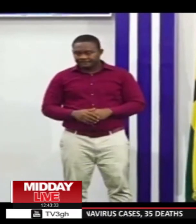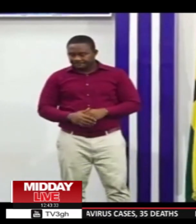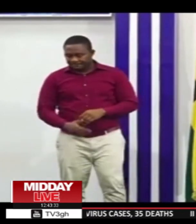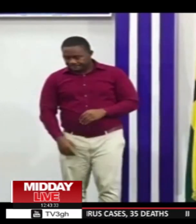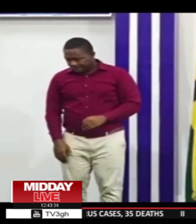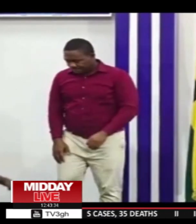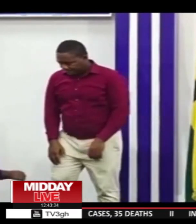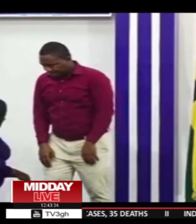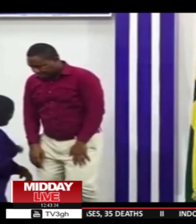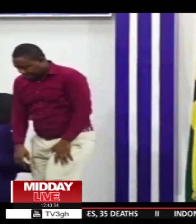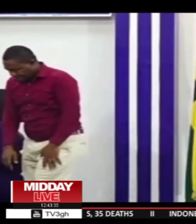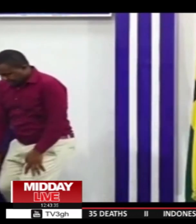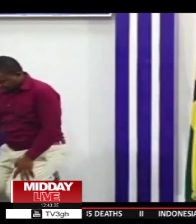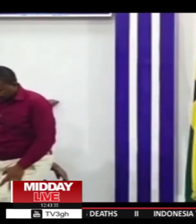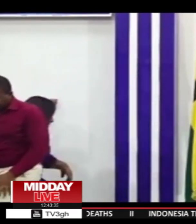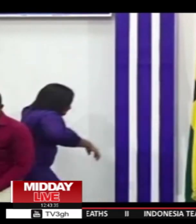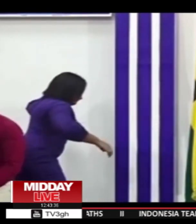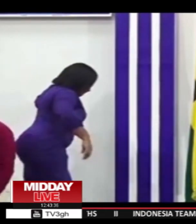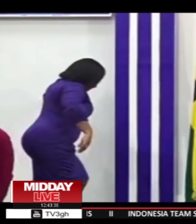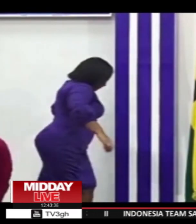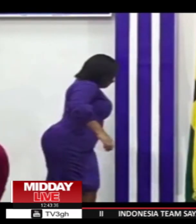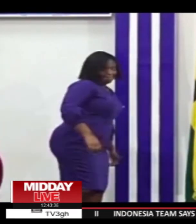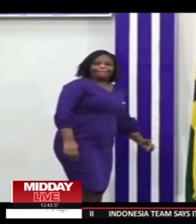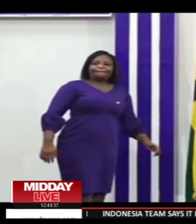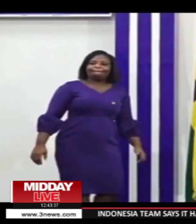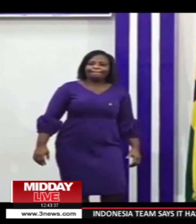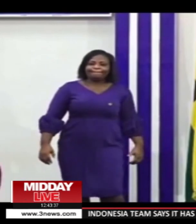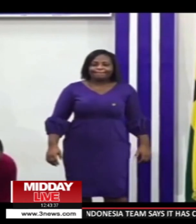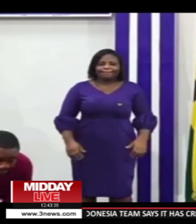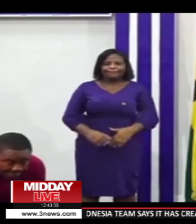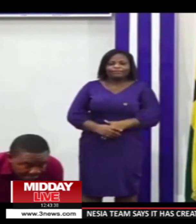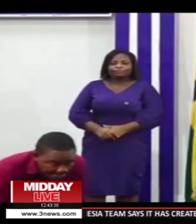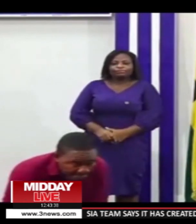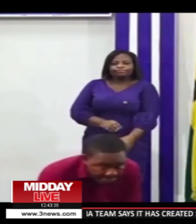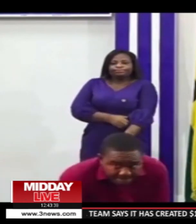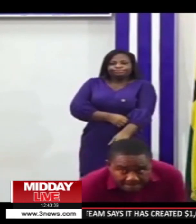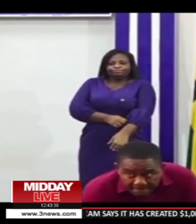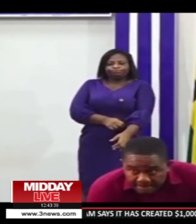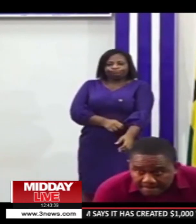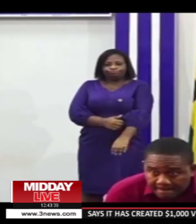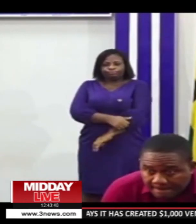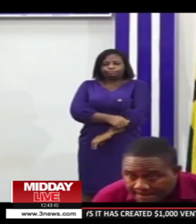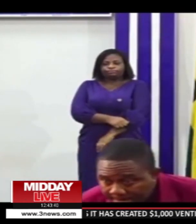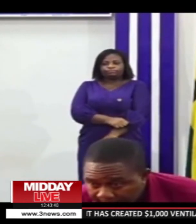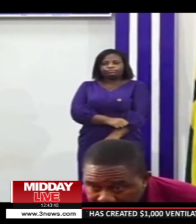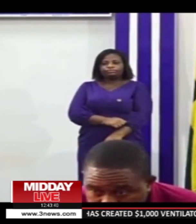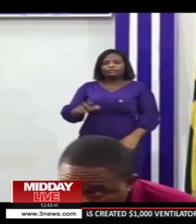at a close extended deadline for the submission of claims for these organizations